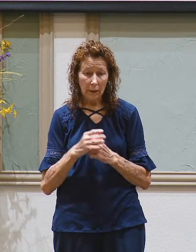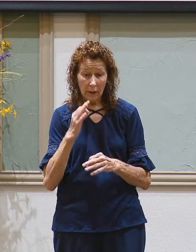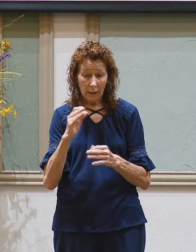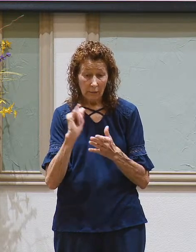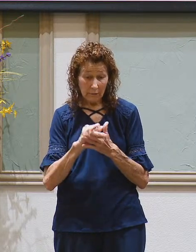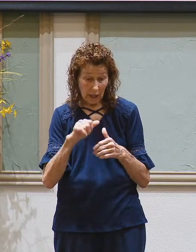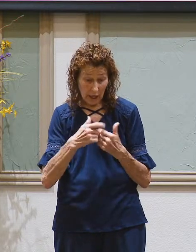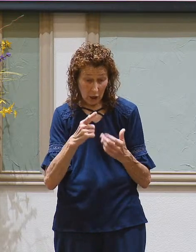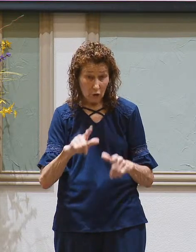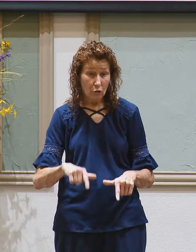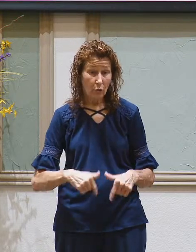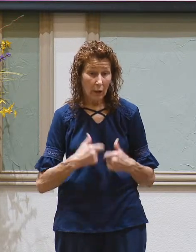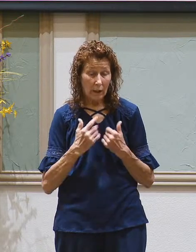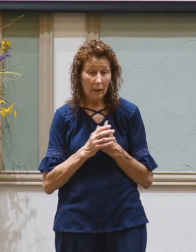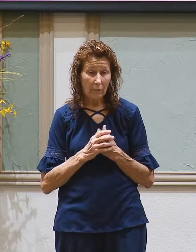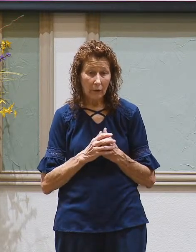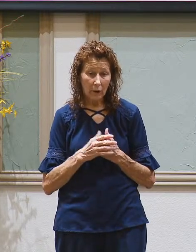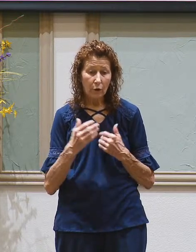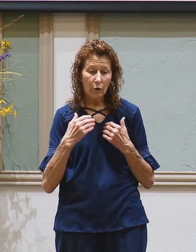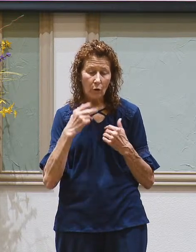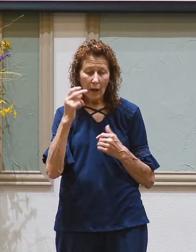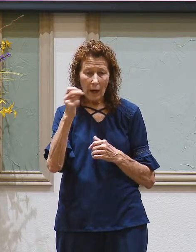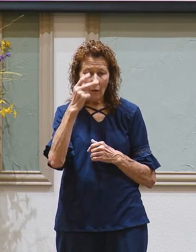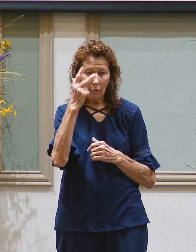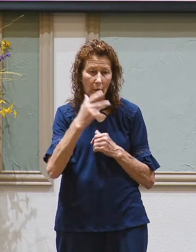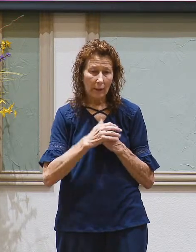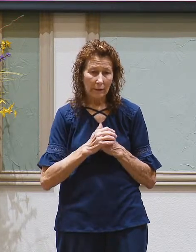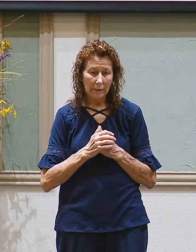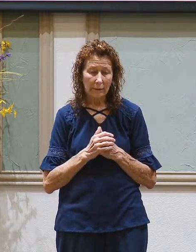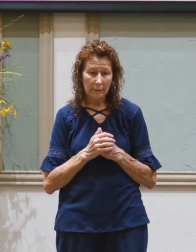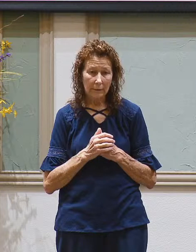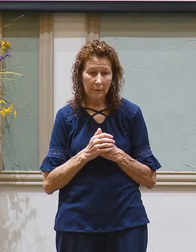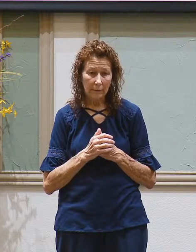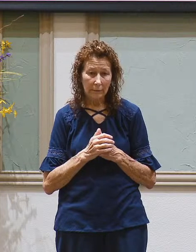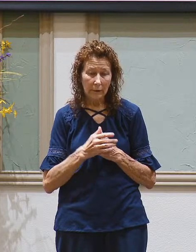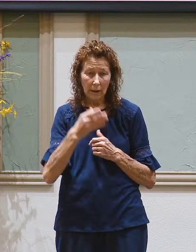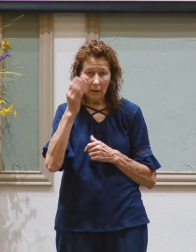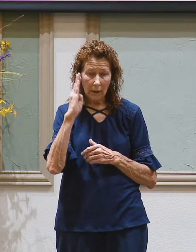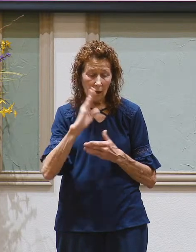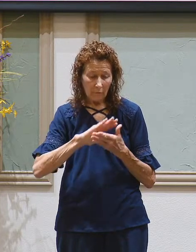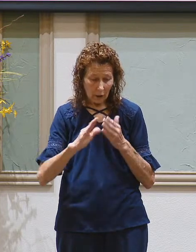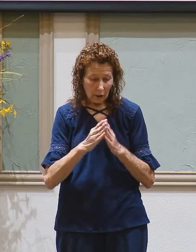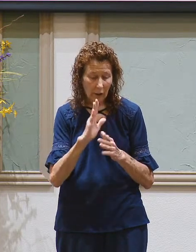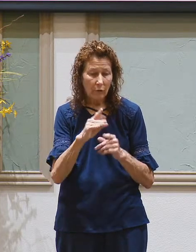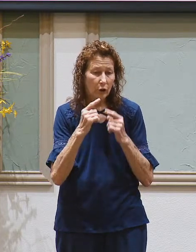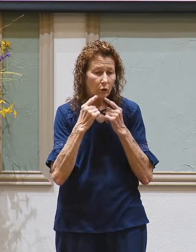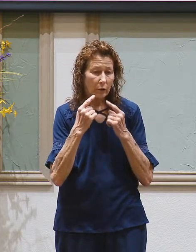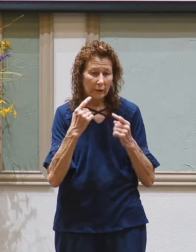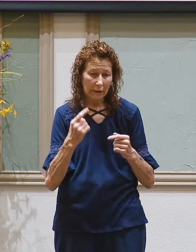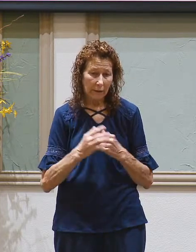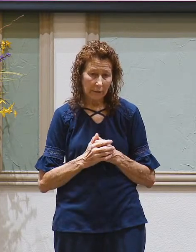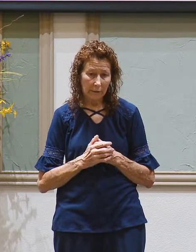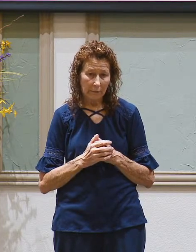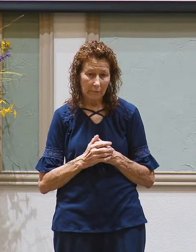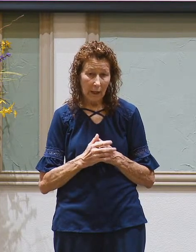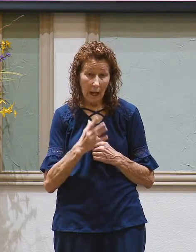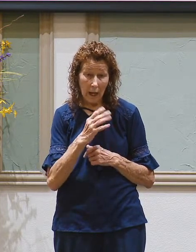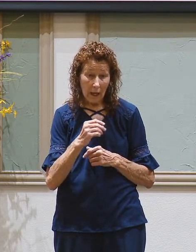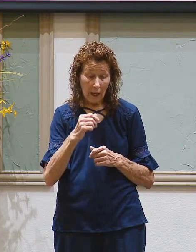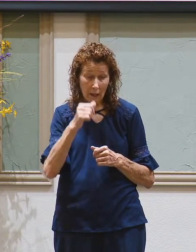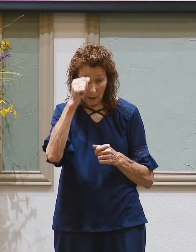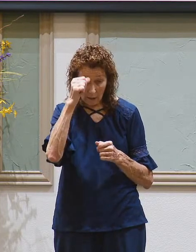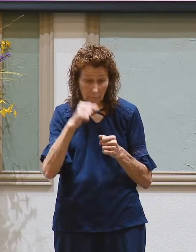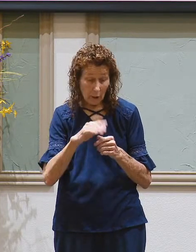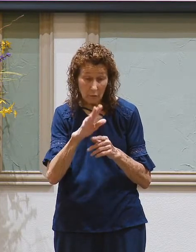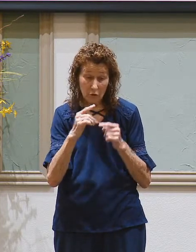that's how you live your life you have grace God has forgiven your iniquity and he remembers